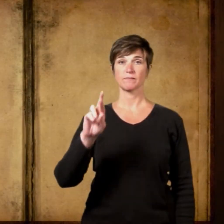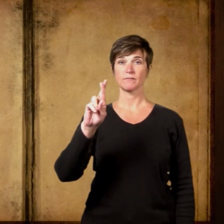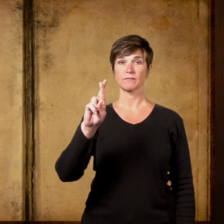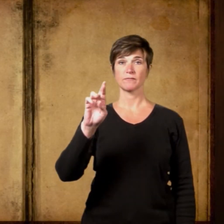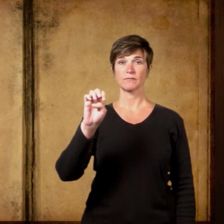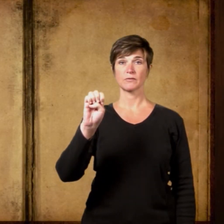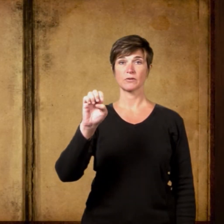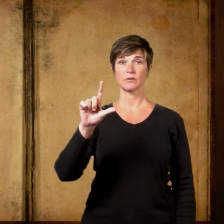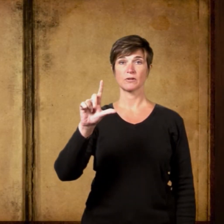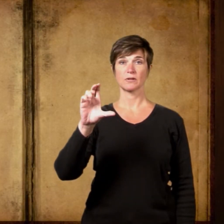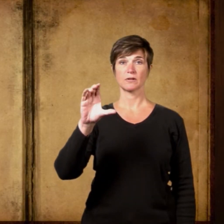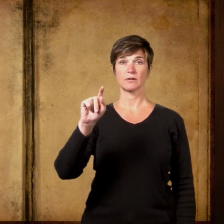Reluctantly